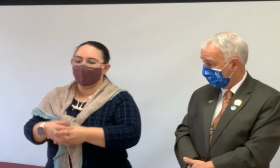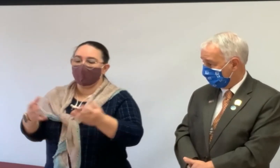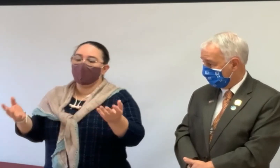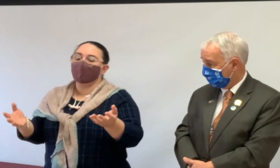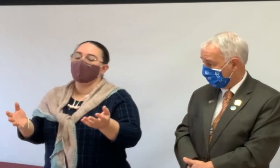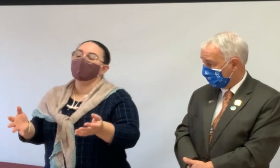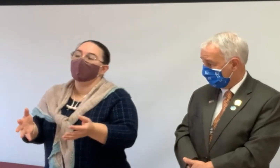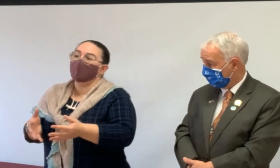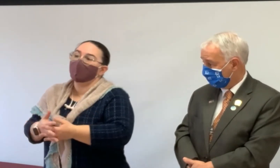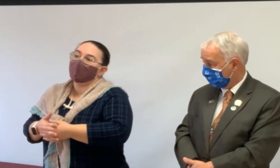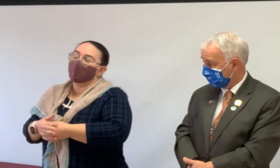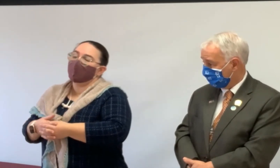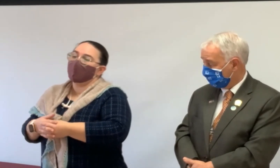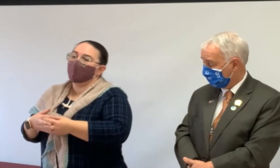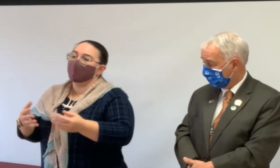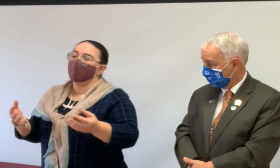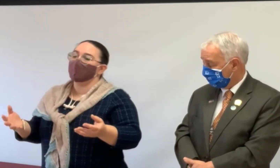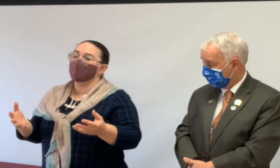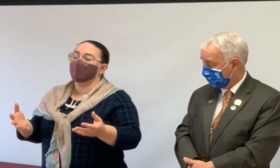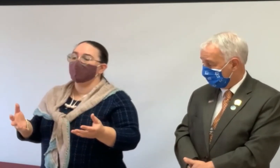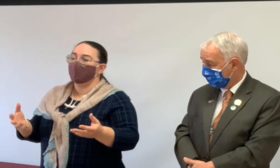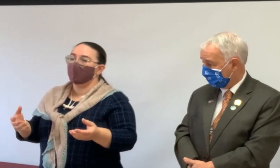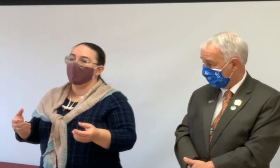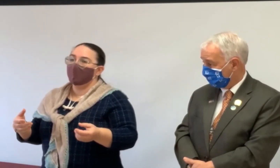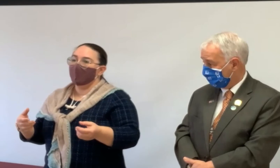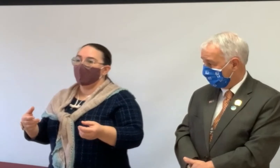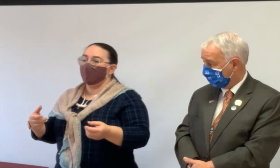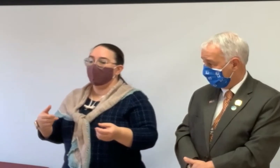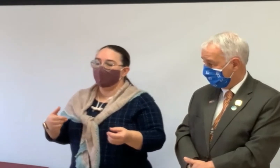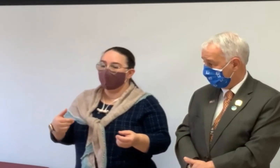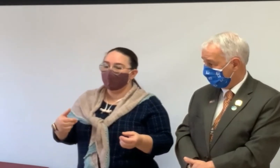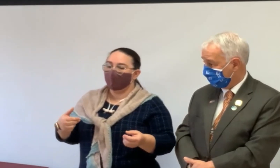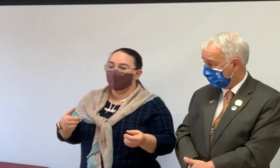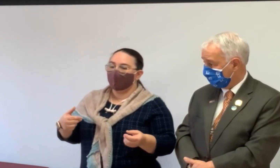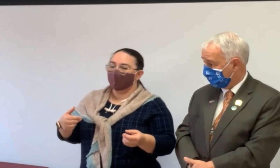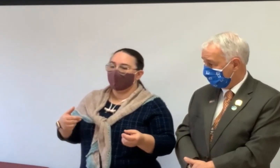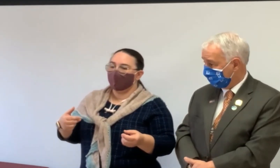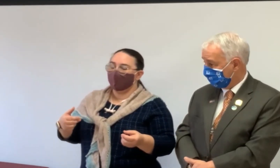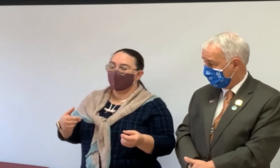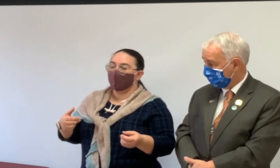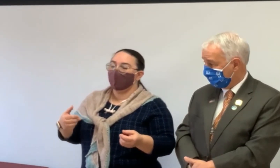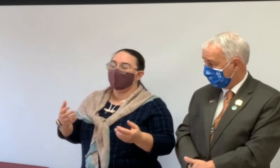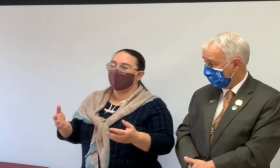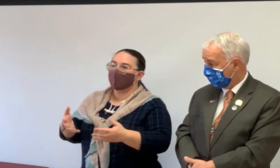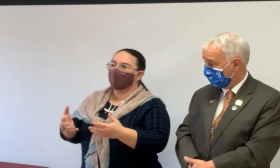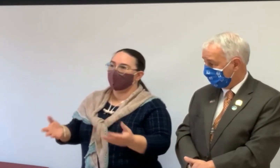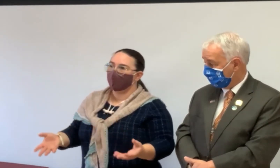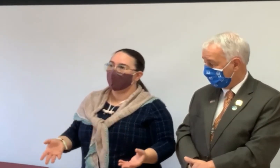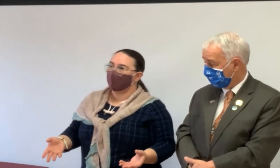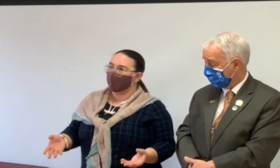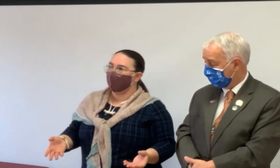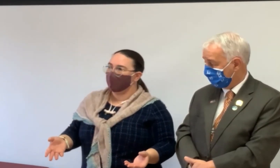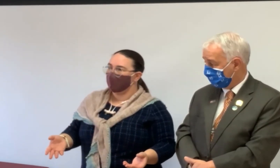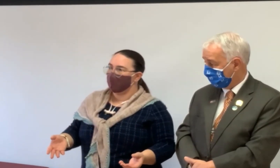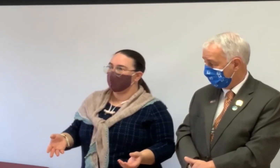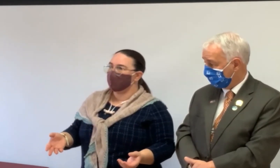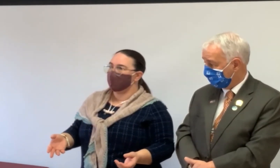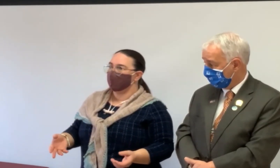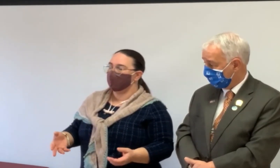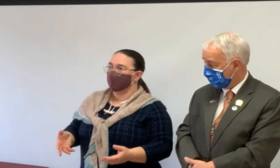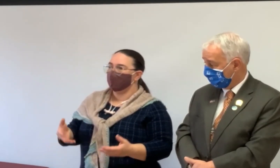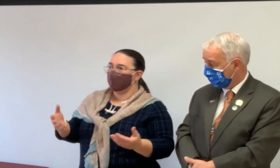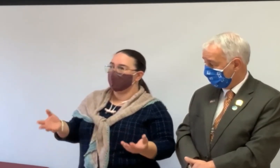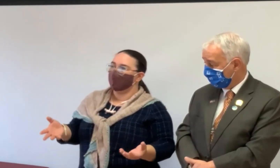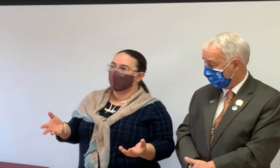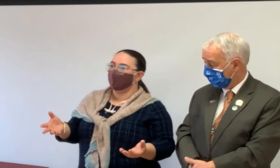you know, just have less money, then they don't necessarily, um, negotiate as hard for every client because